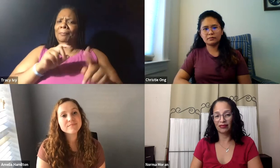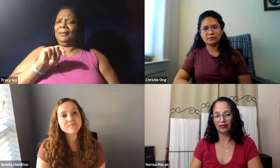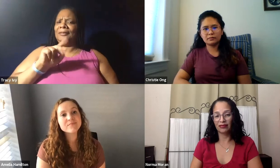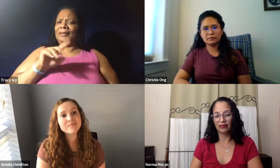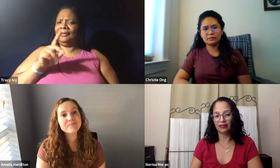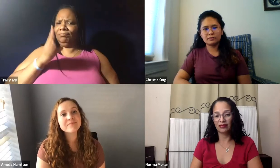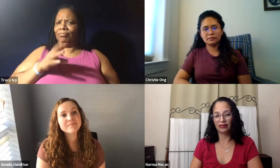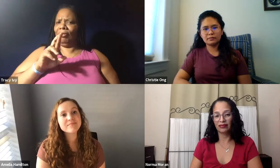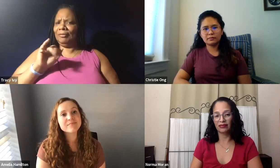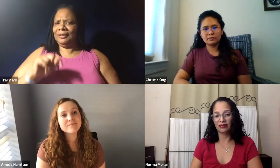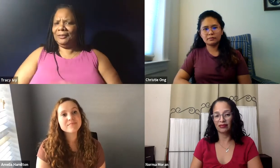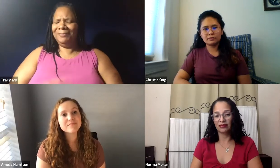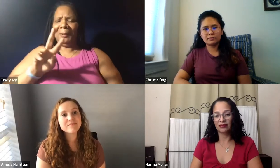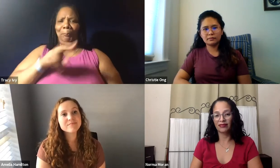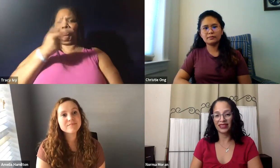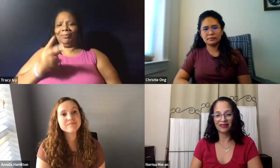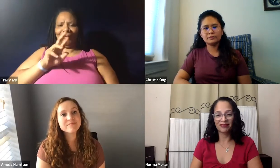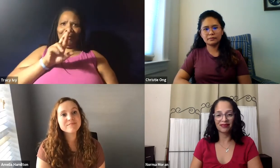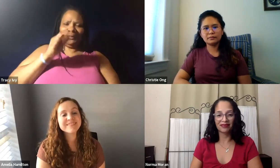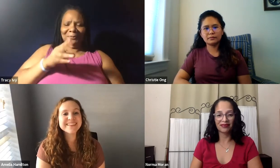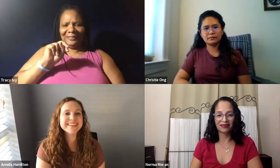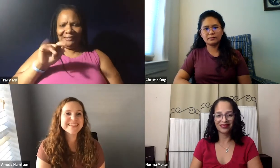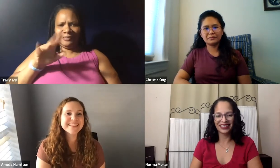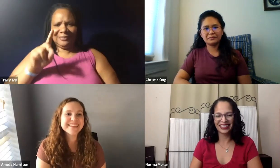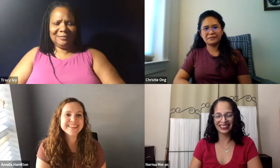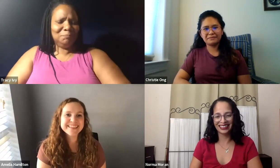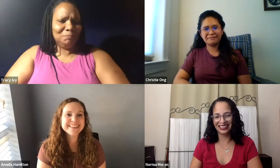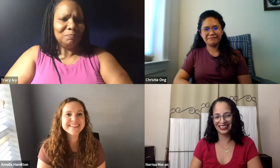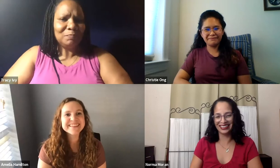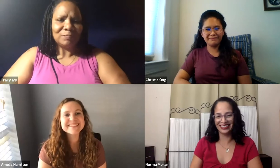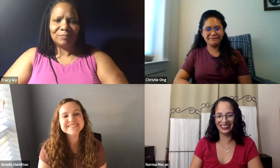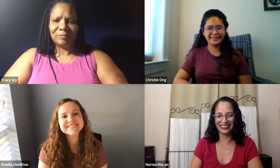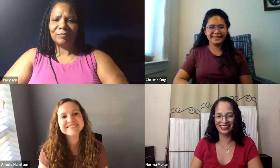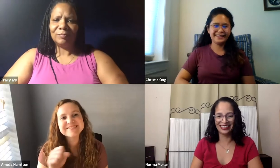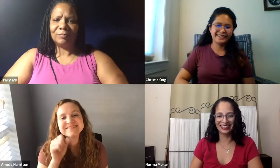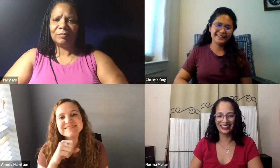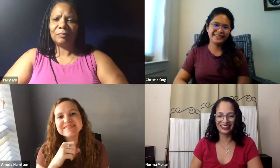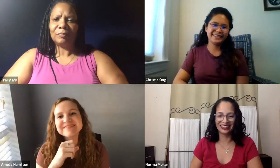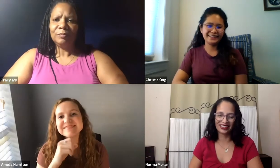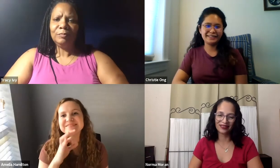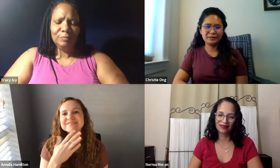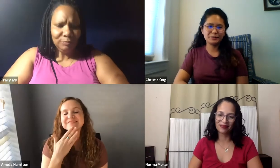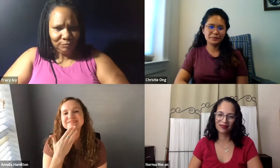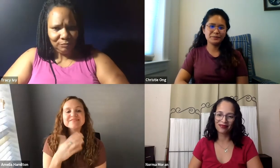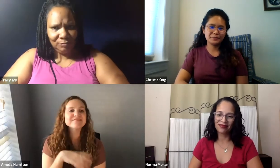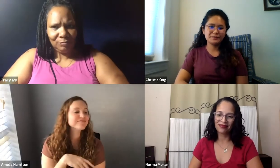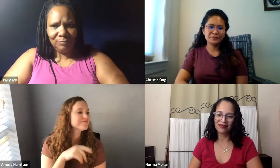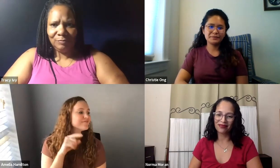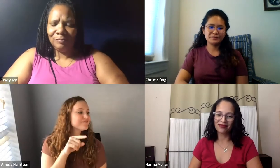it's a way to continue learning as well. You know, it's kind of that reciprocation and being able to give back, but also learning more